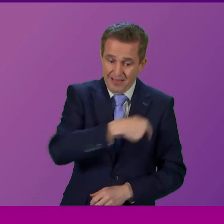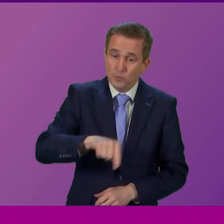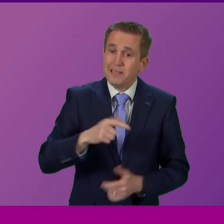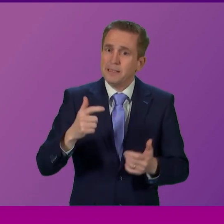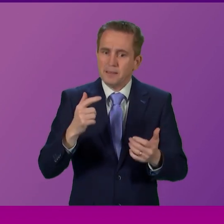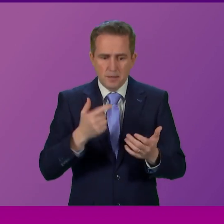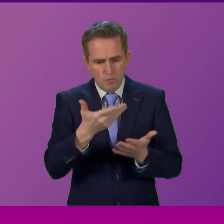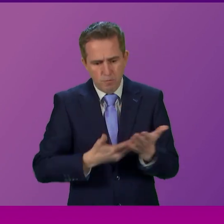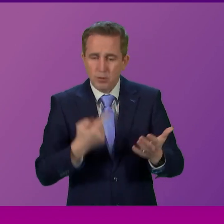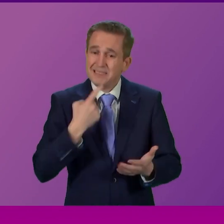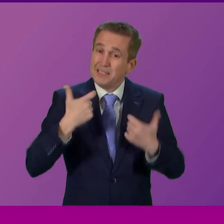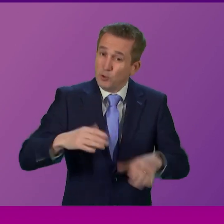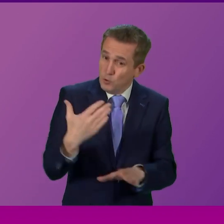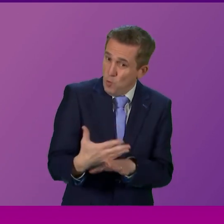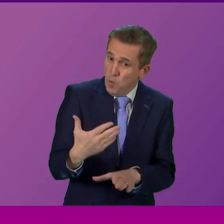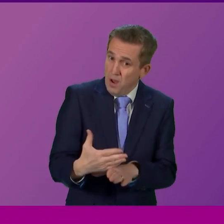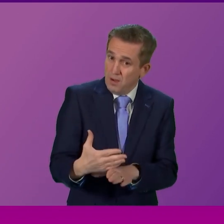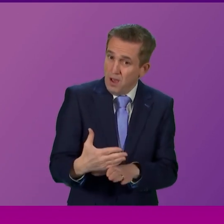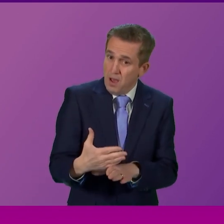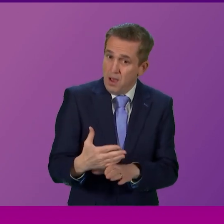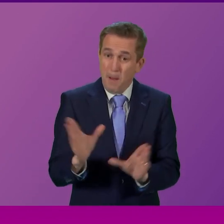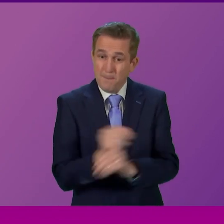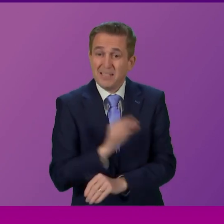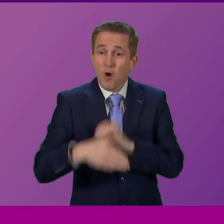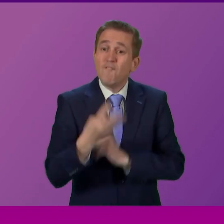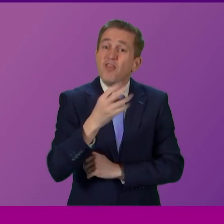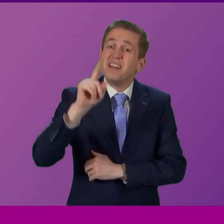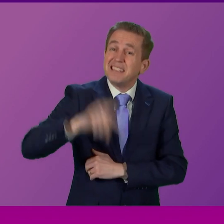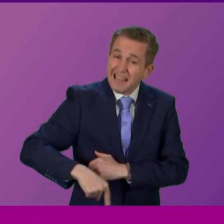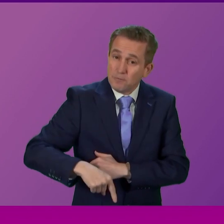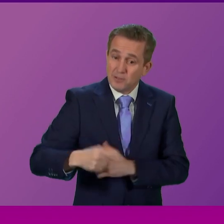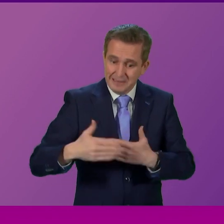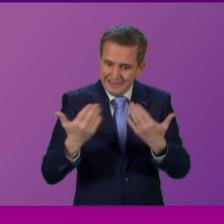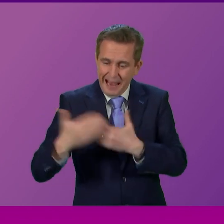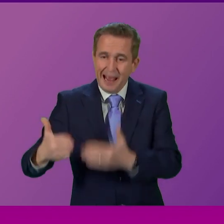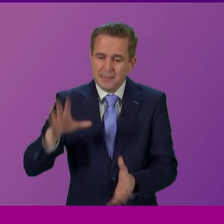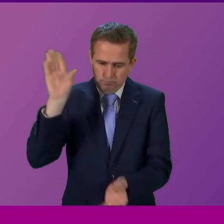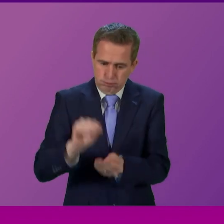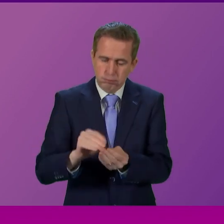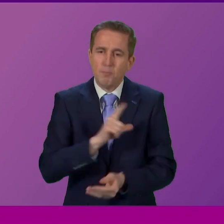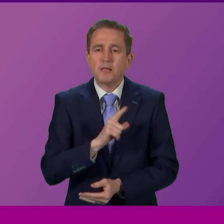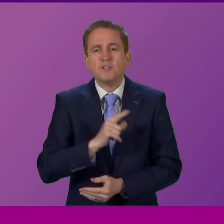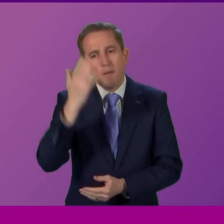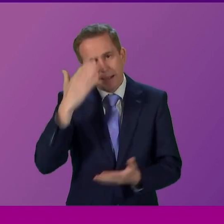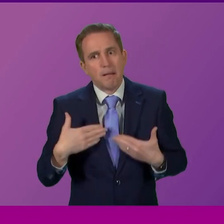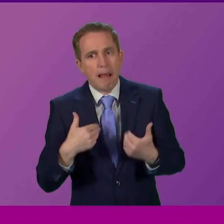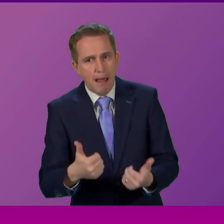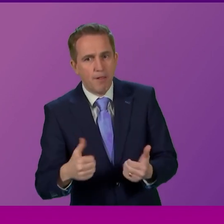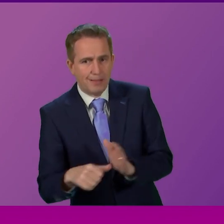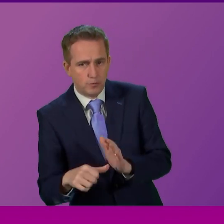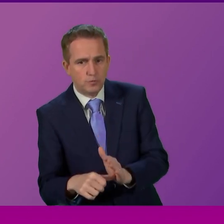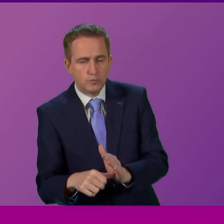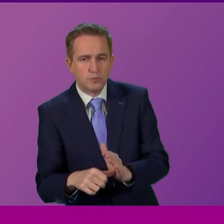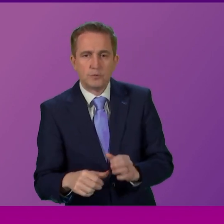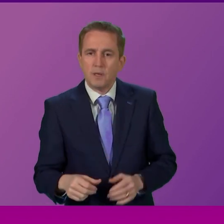workers in Scotland missed more than 30,000 workdays due to mental health and does he accept that all of this comes back to retaining and recruiting